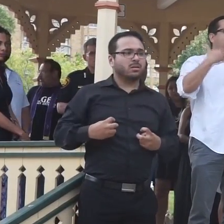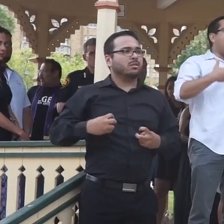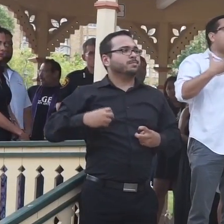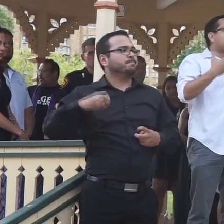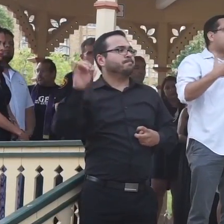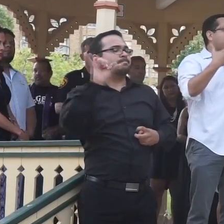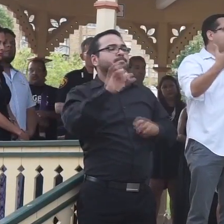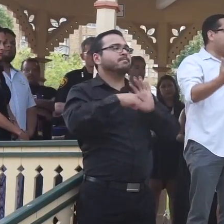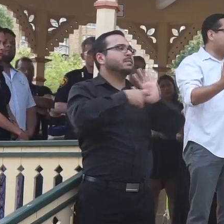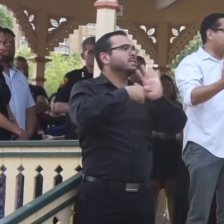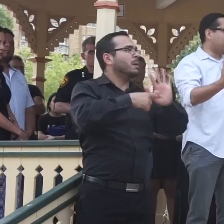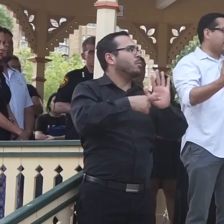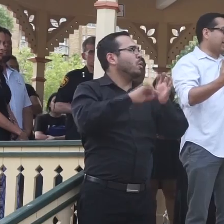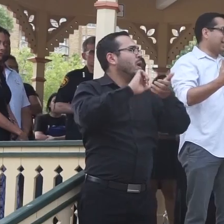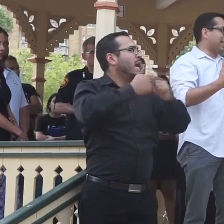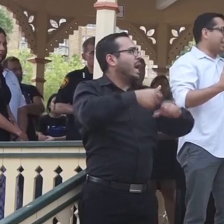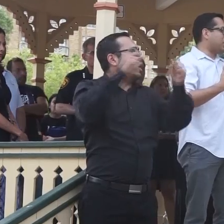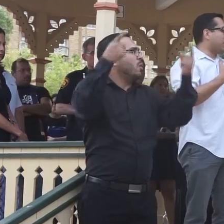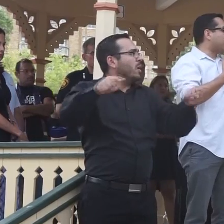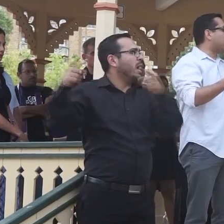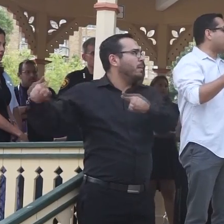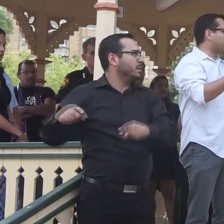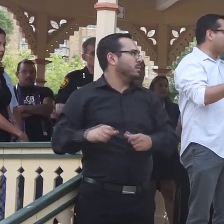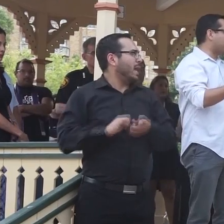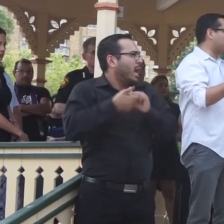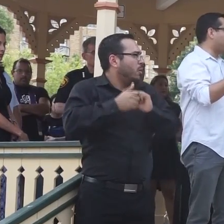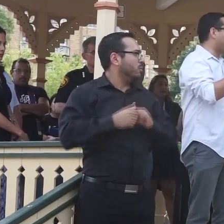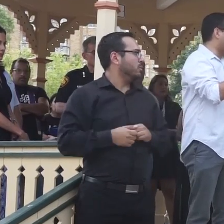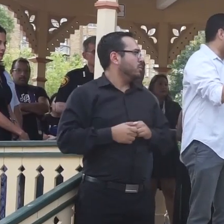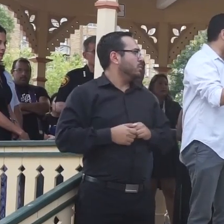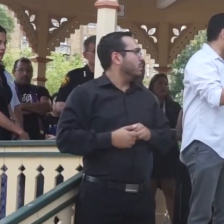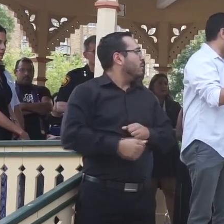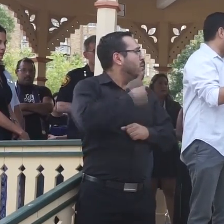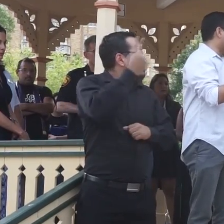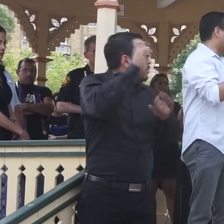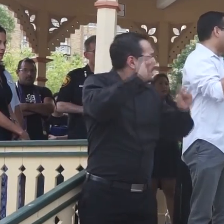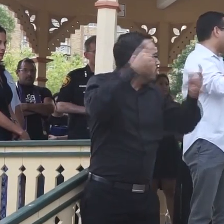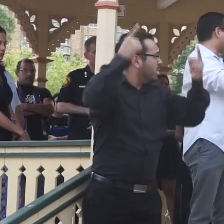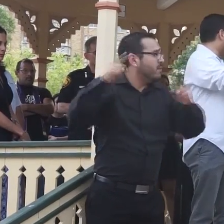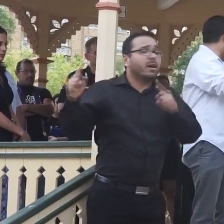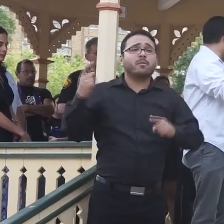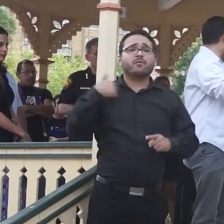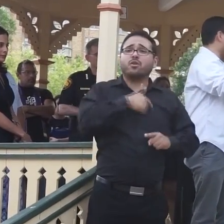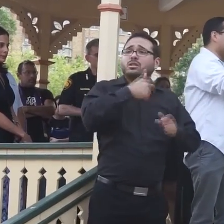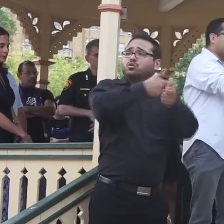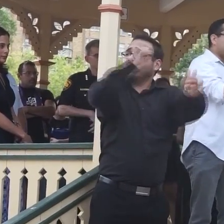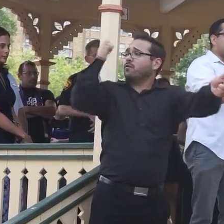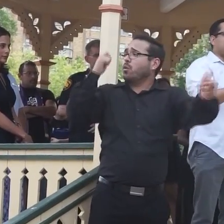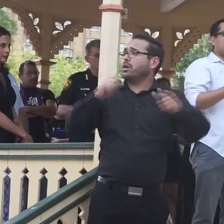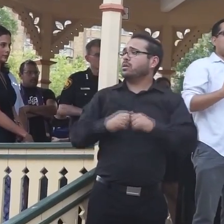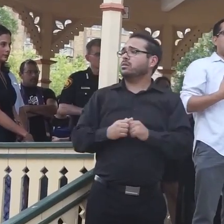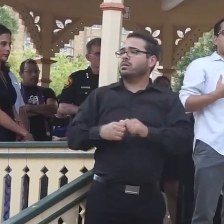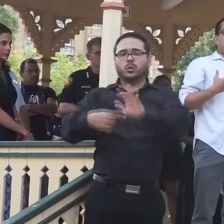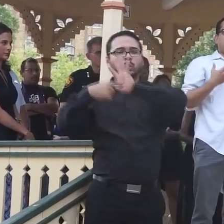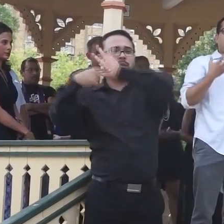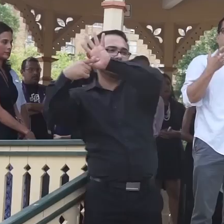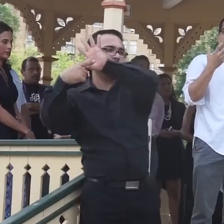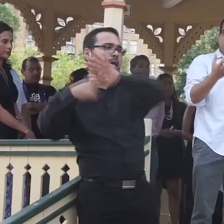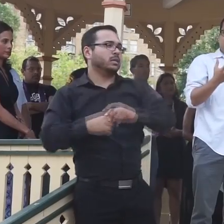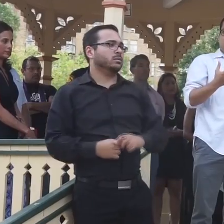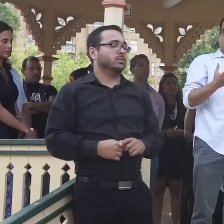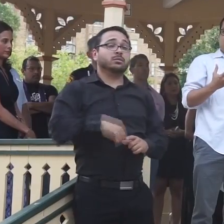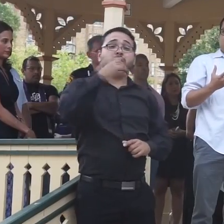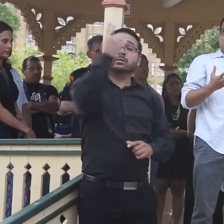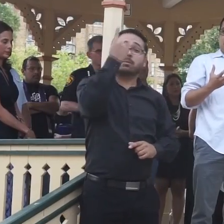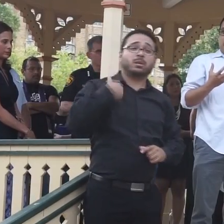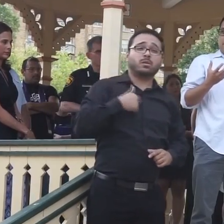like, how could this have happened? Is there anything we could have done to have prevented it? Was there a sign or a signal that